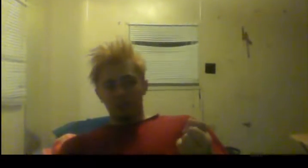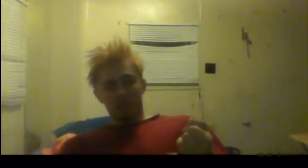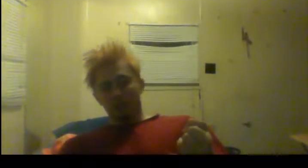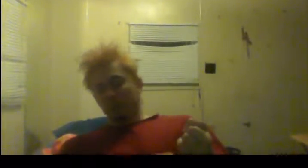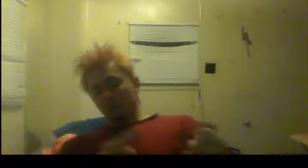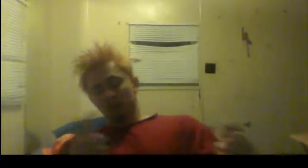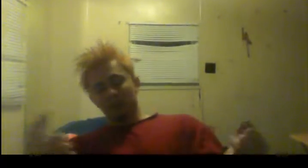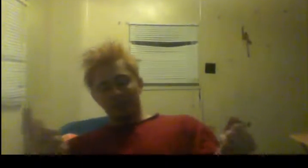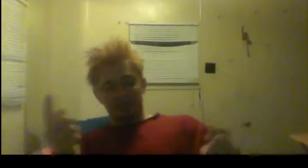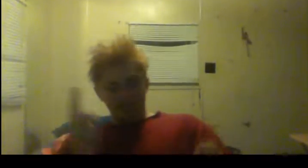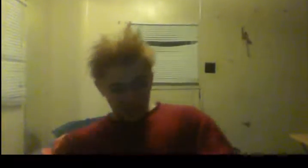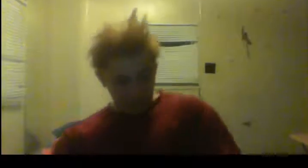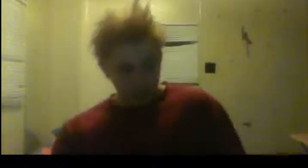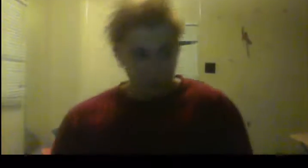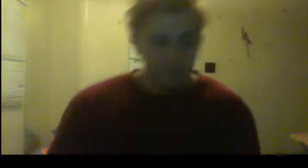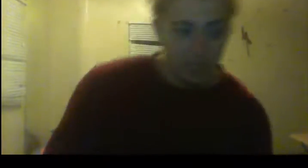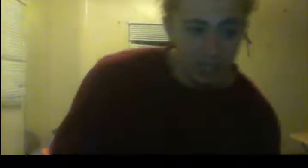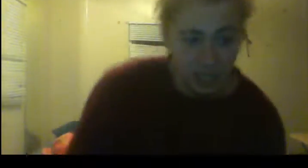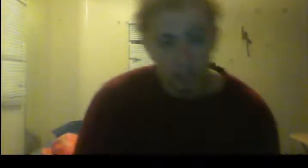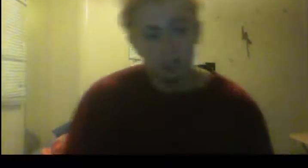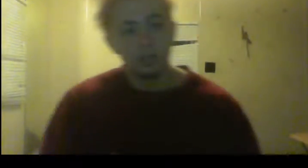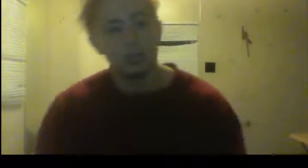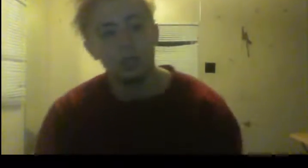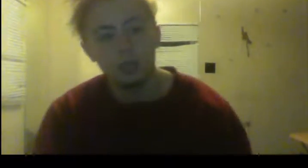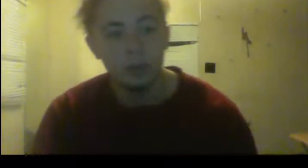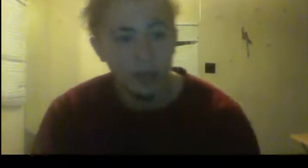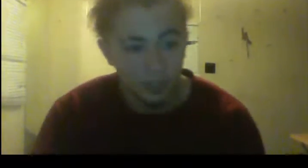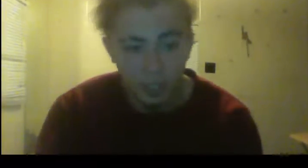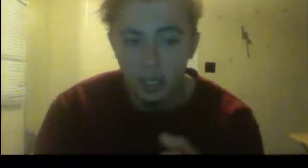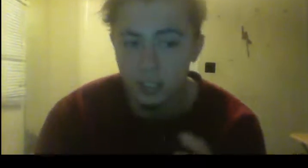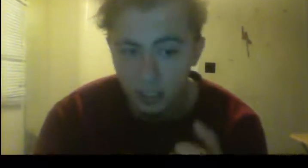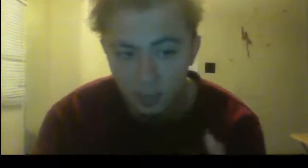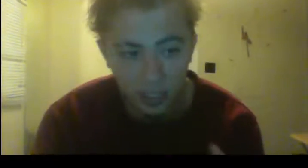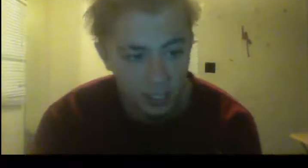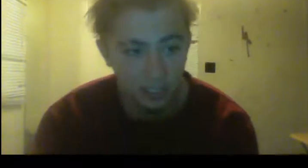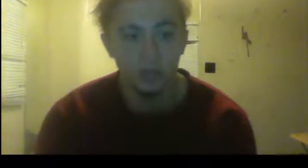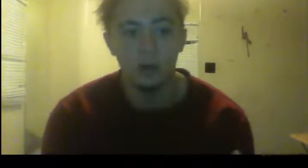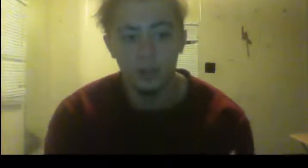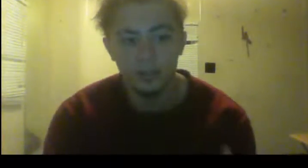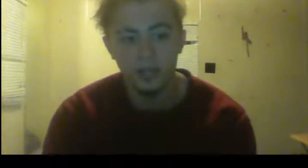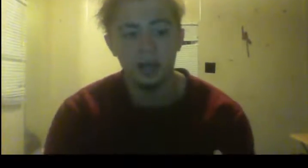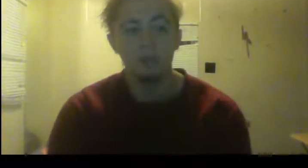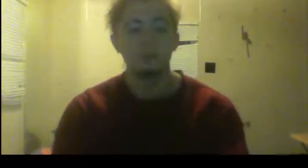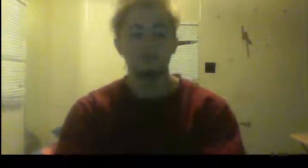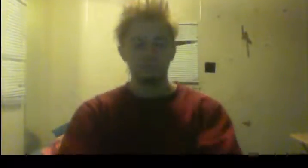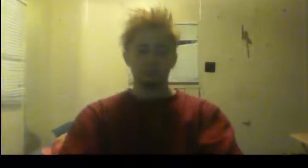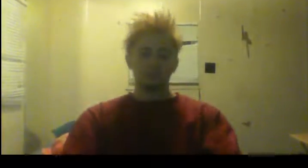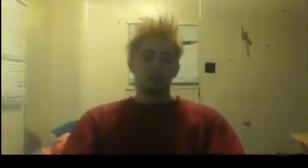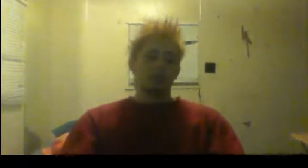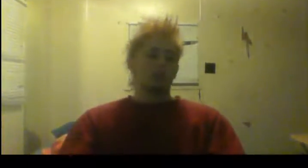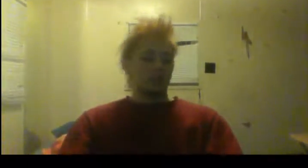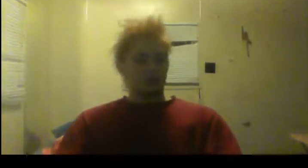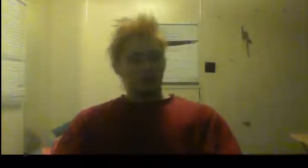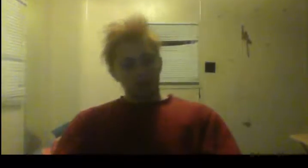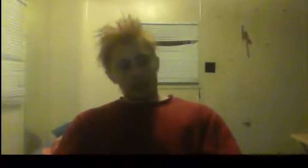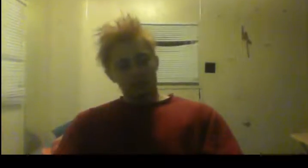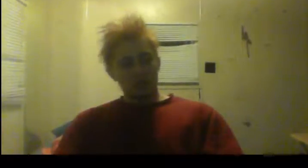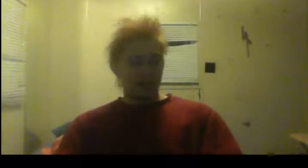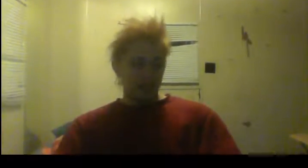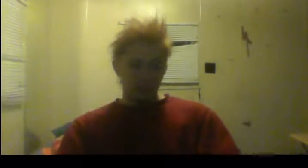difficult because you got to constantly be eating. You have to constantly be eating all the time. I try to eat